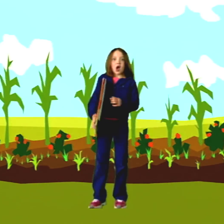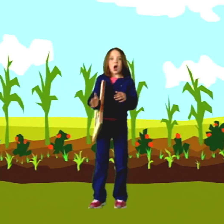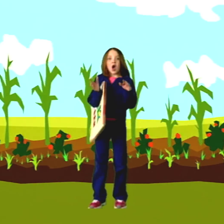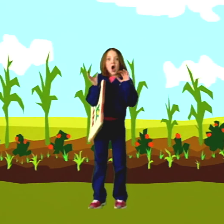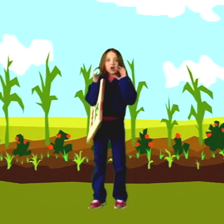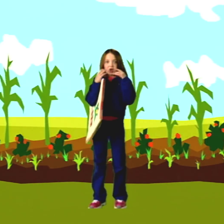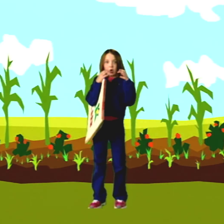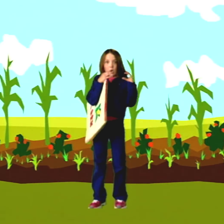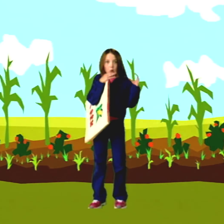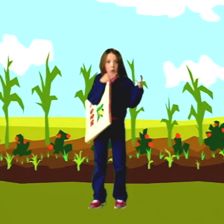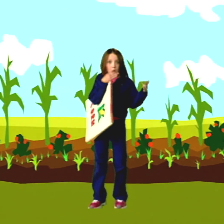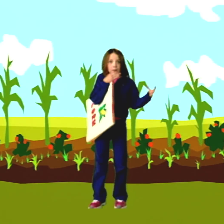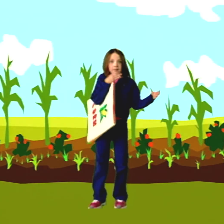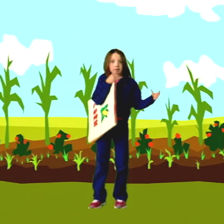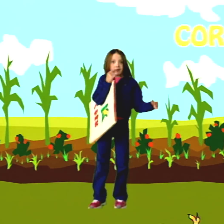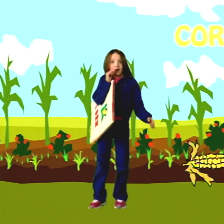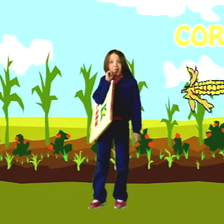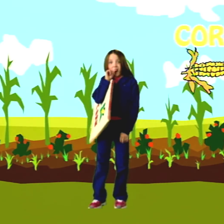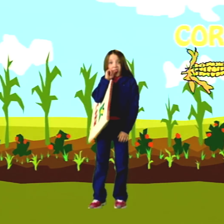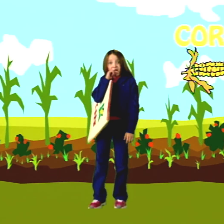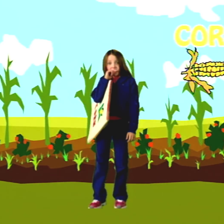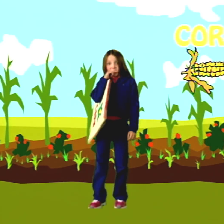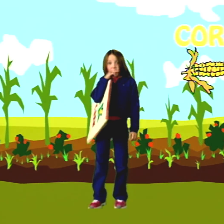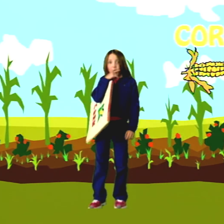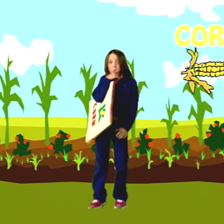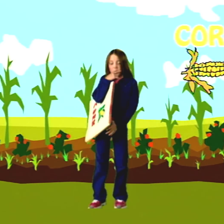Corn. Corn.